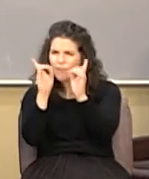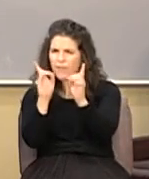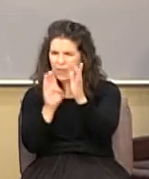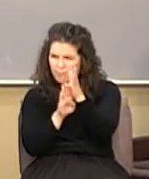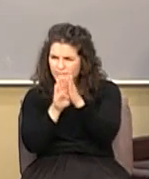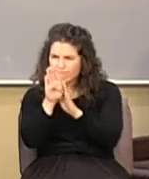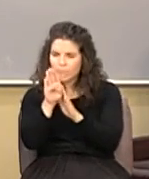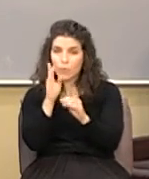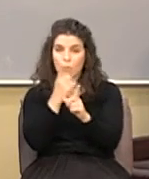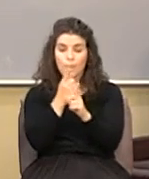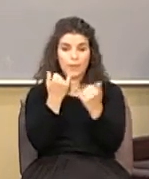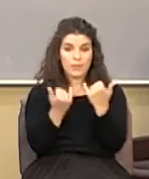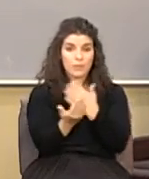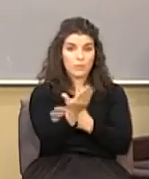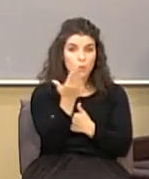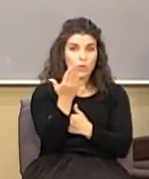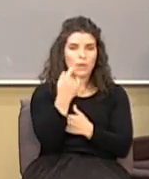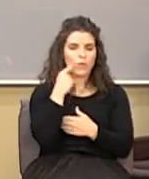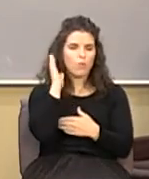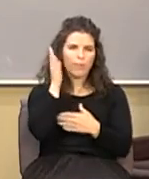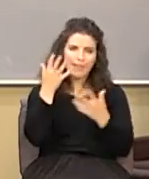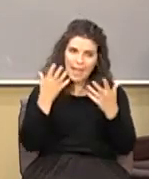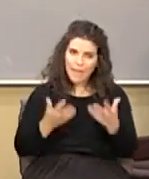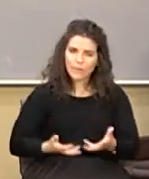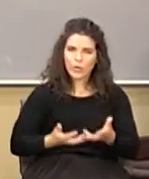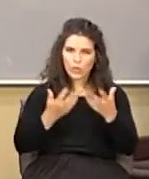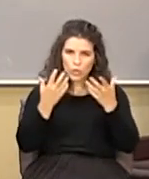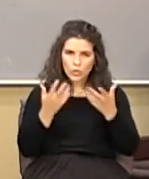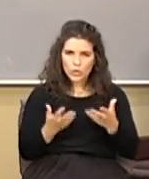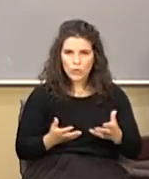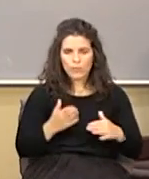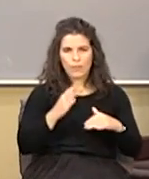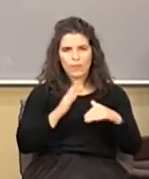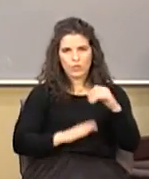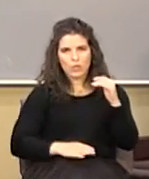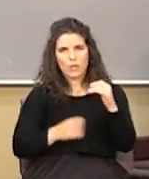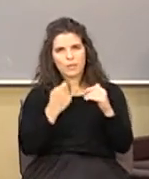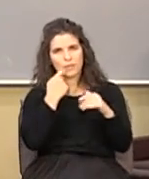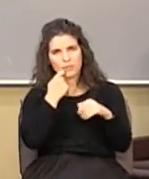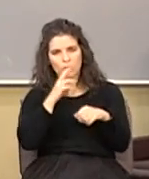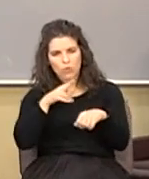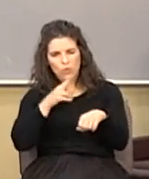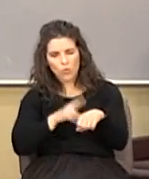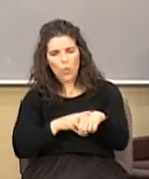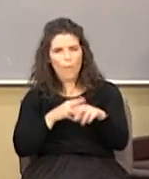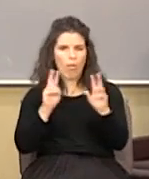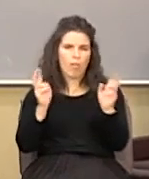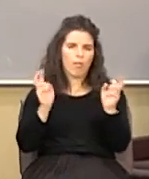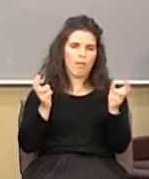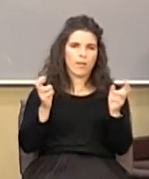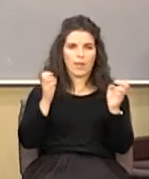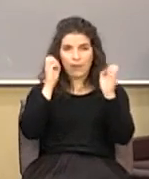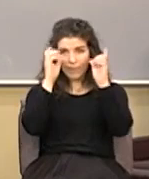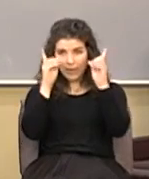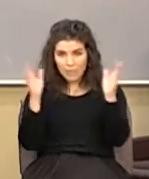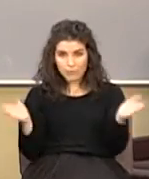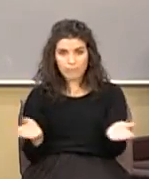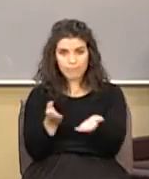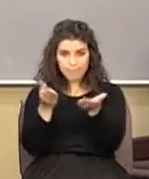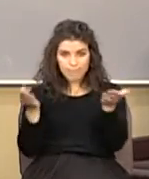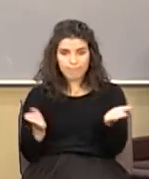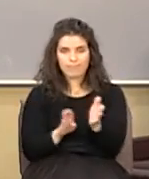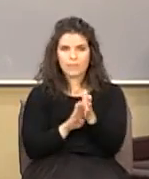this morning I'm going to be just a little bit heavier than just the normal kind of edification encouragement.